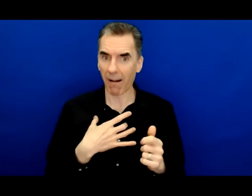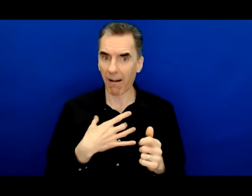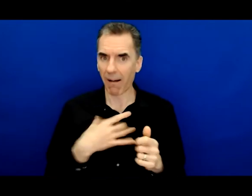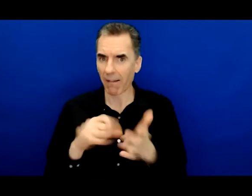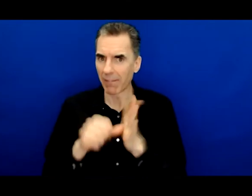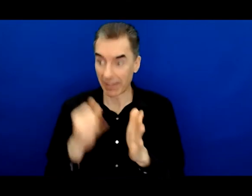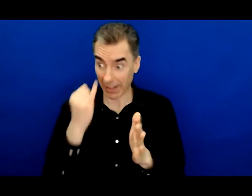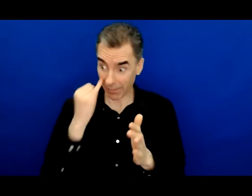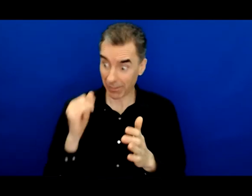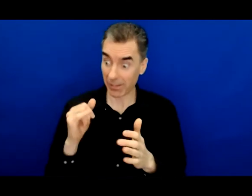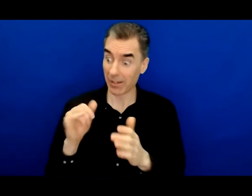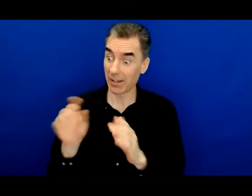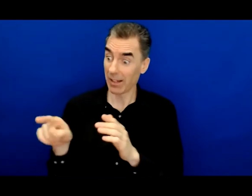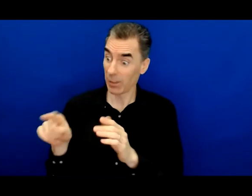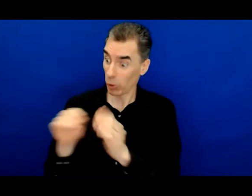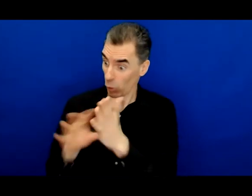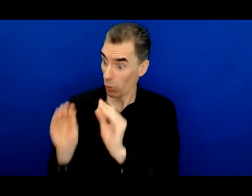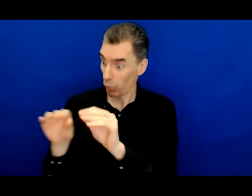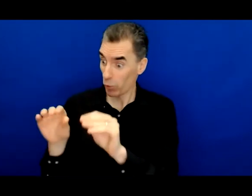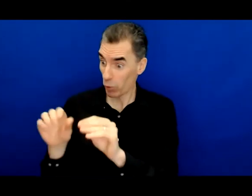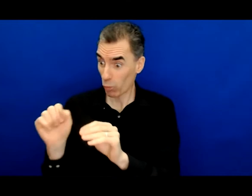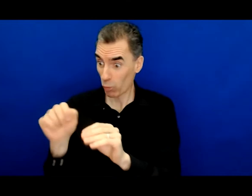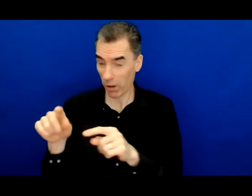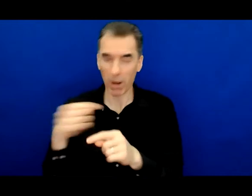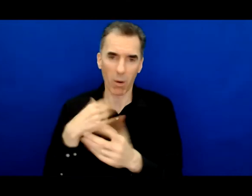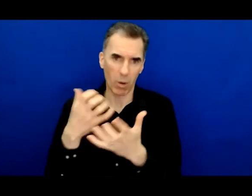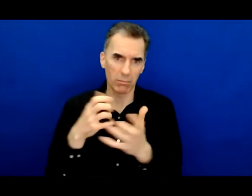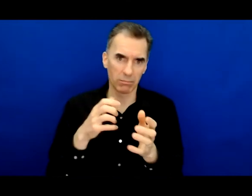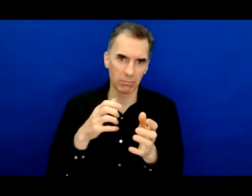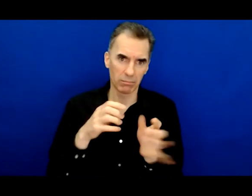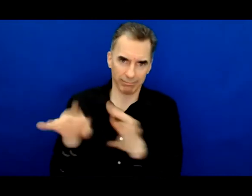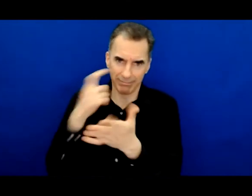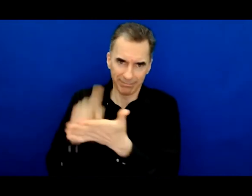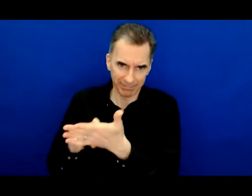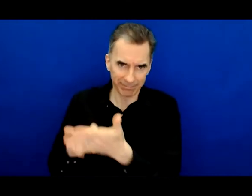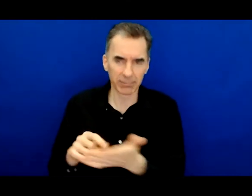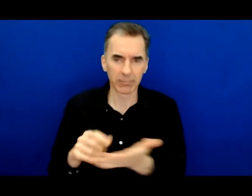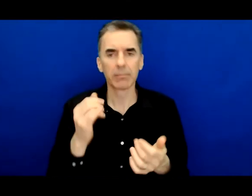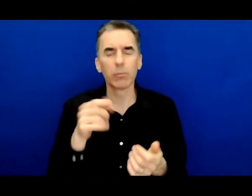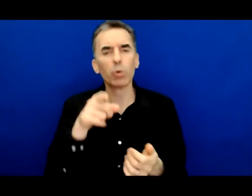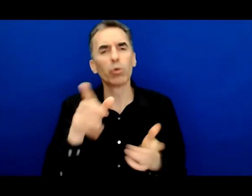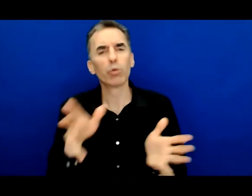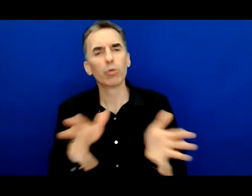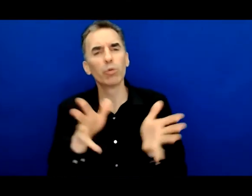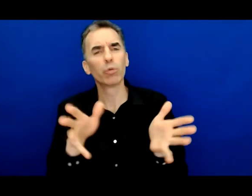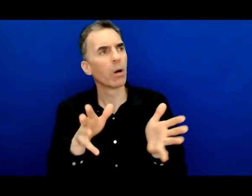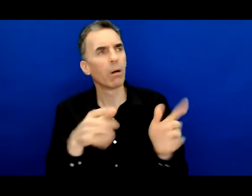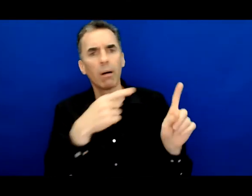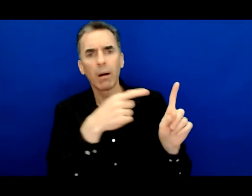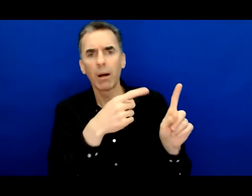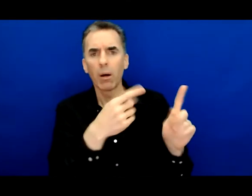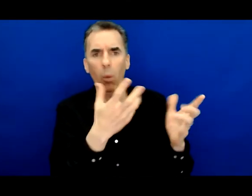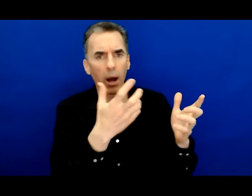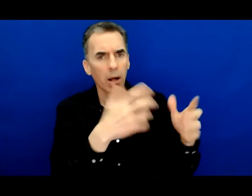that into this space that we're all in right now what advice would you give for someone aspiring to be a leader for change as well